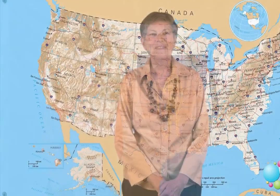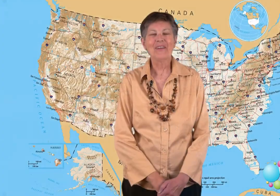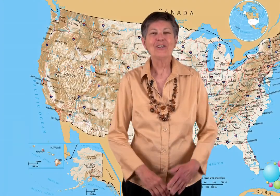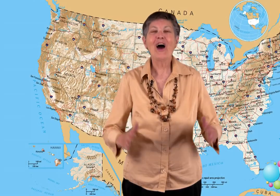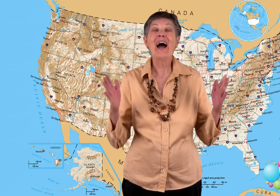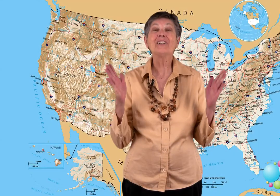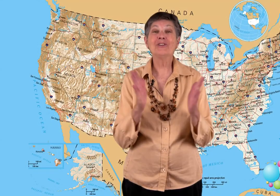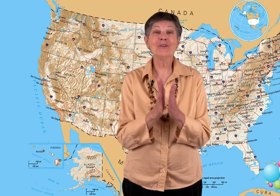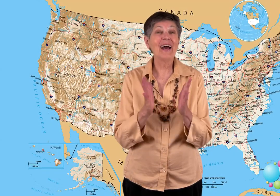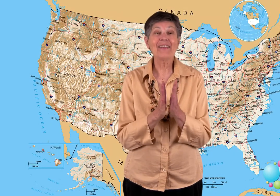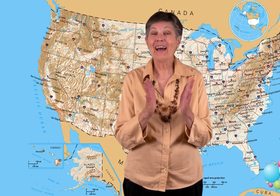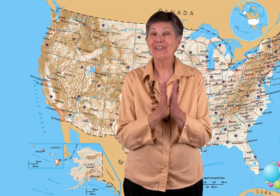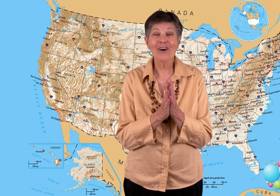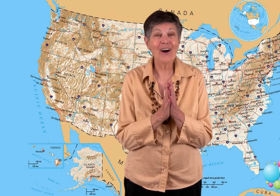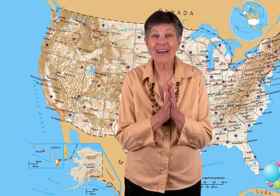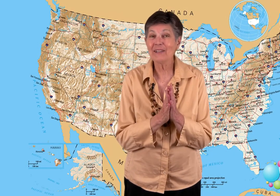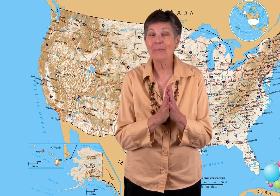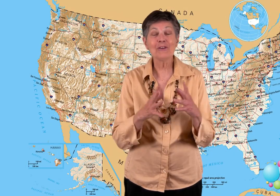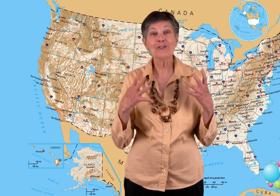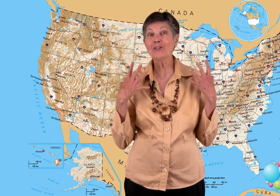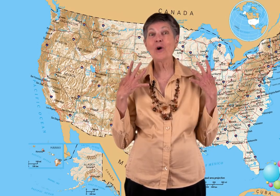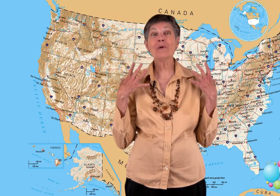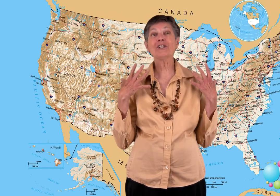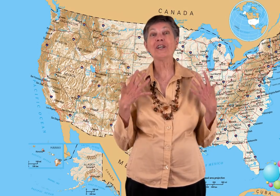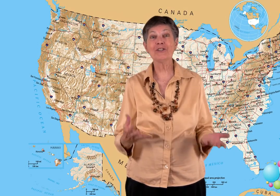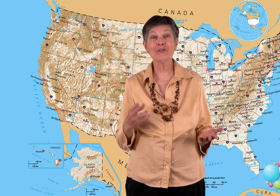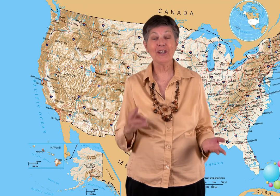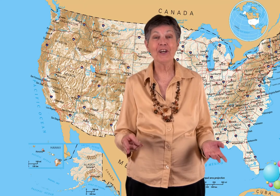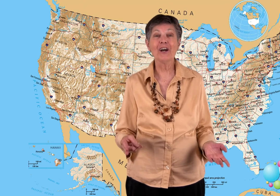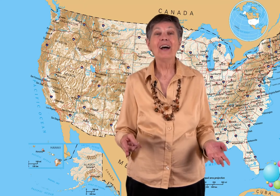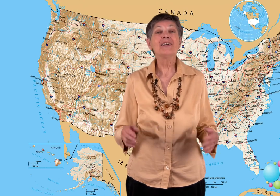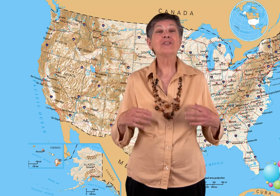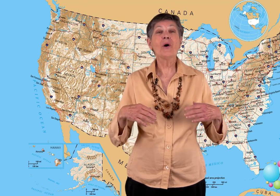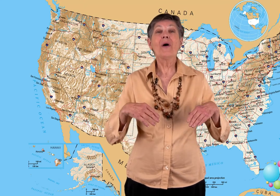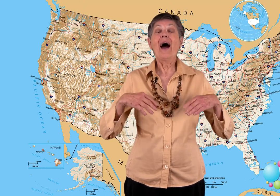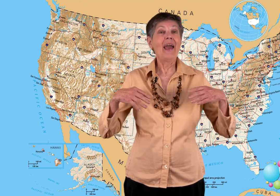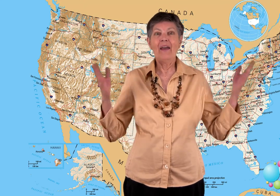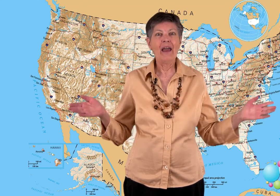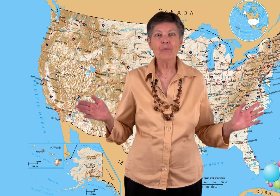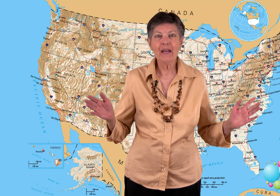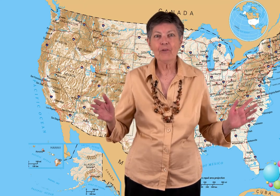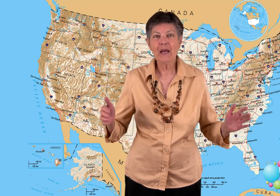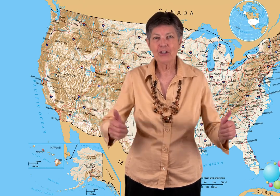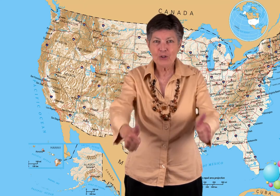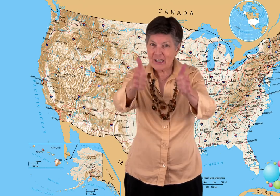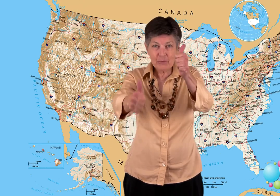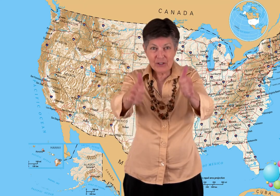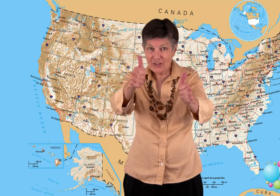So I do like that song. There's so much history here. So everybody from Massachusetts, please do